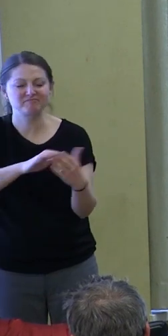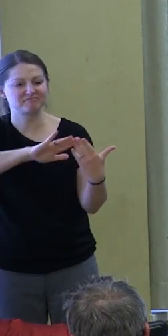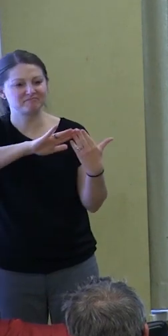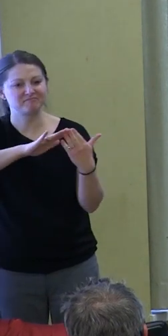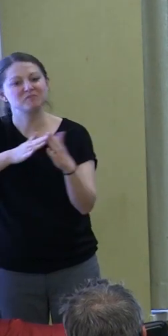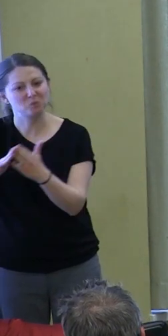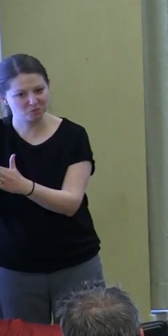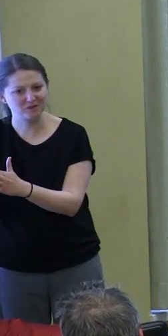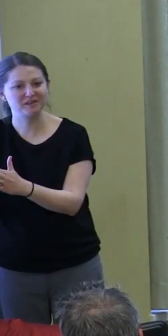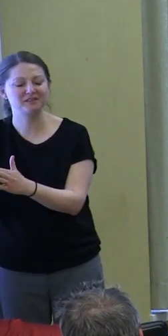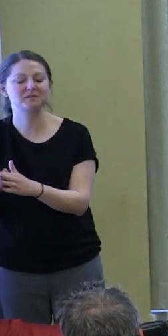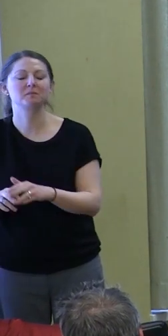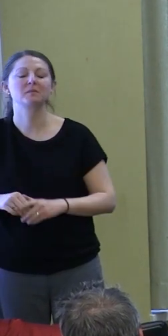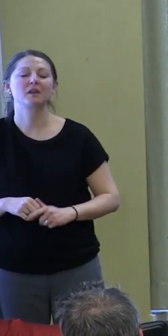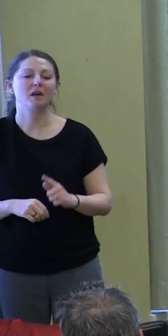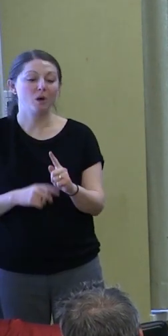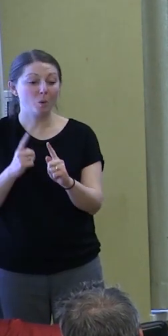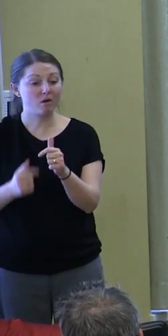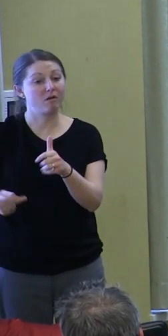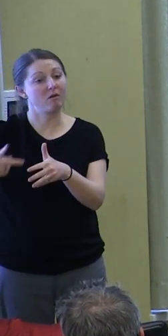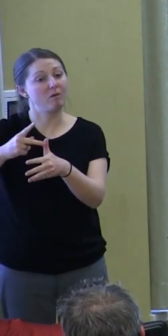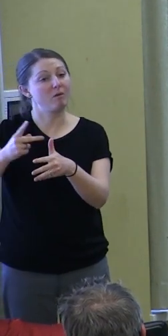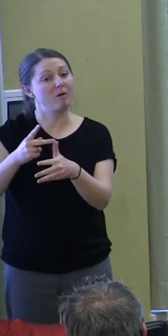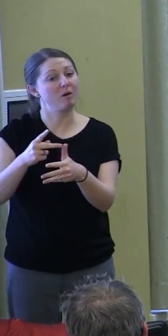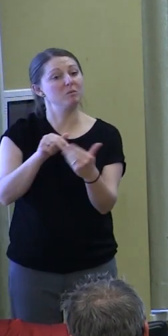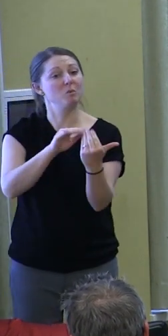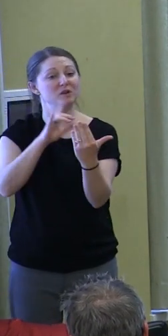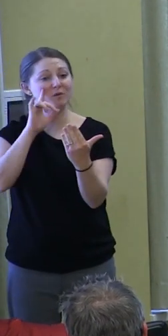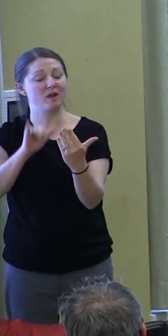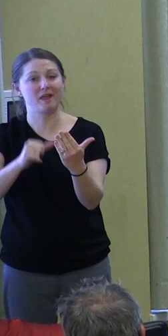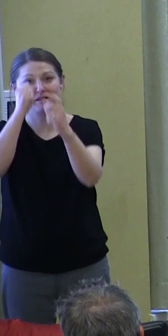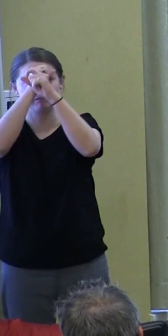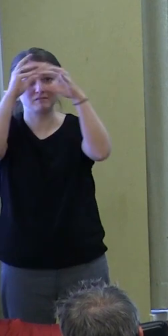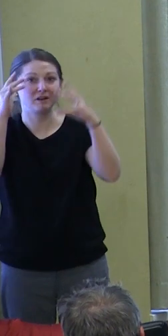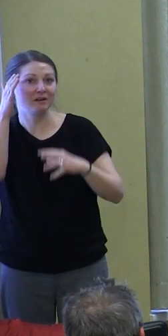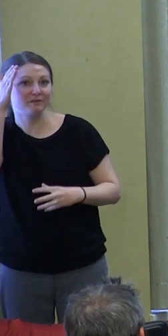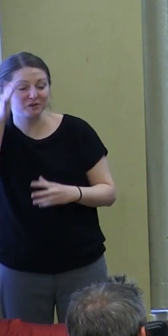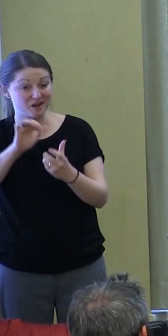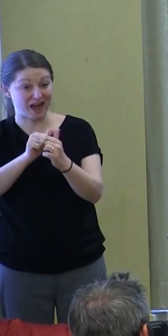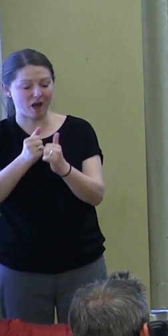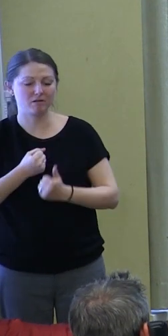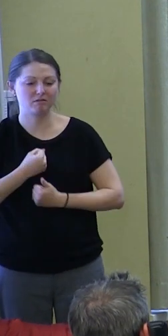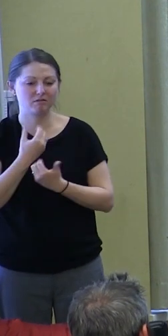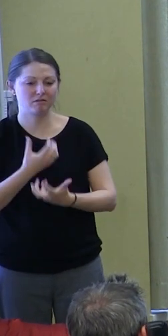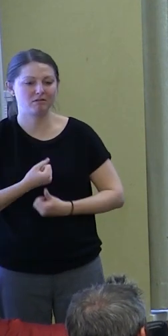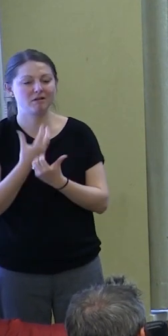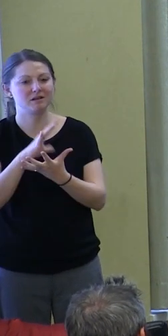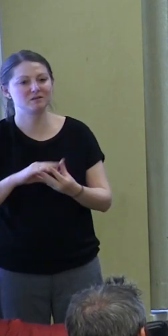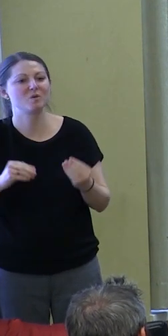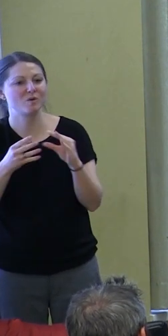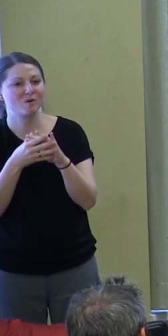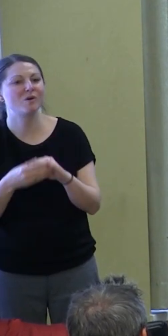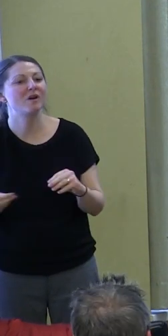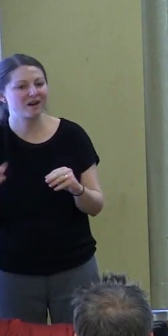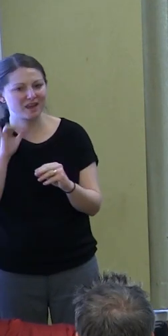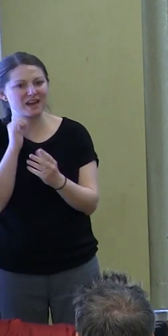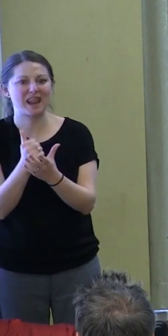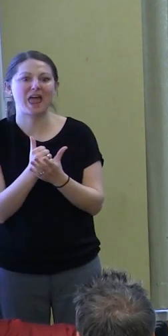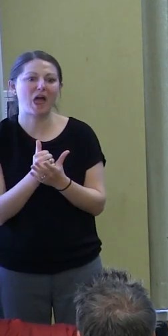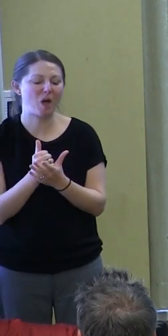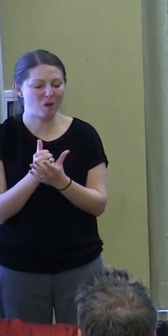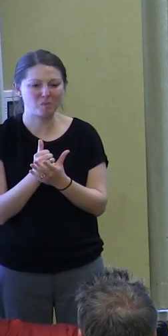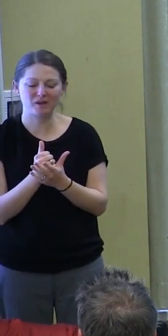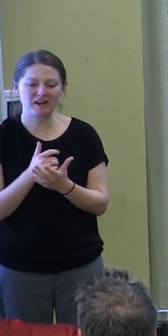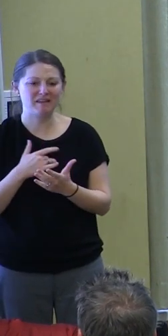One of the primary ways that we convey our vision of the future is through storytelling. Stories can help us out of the